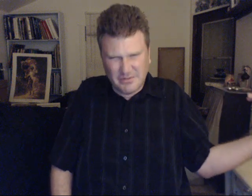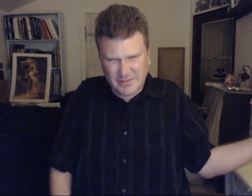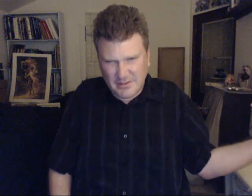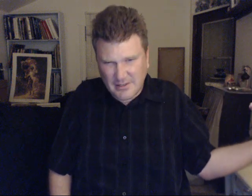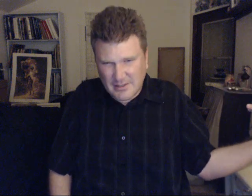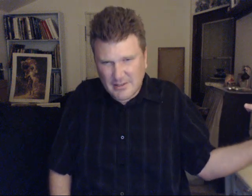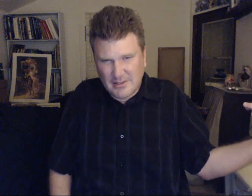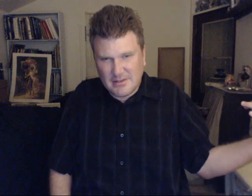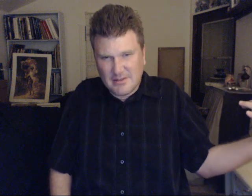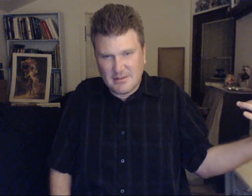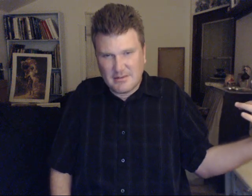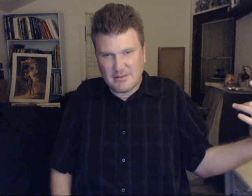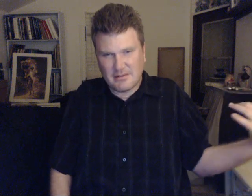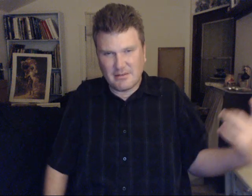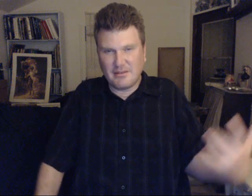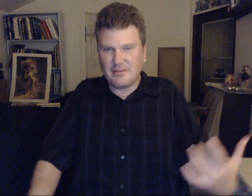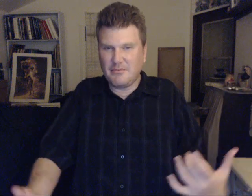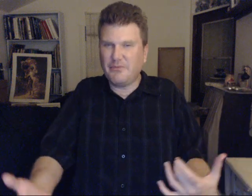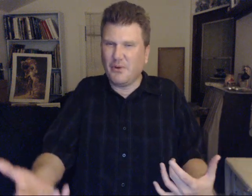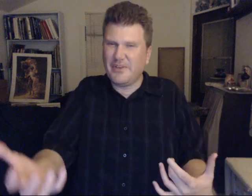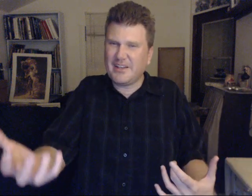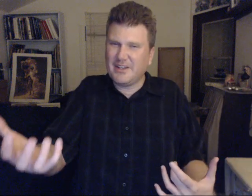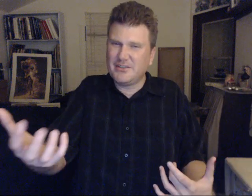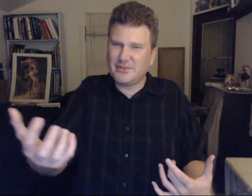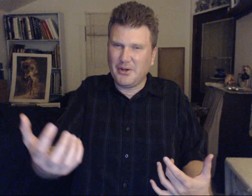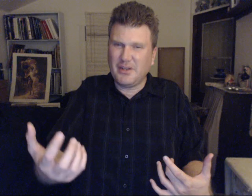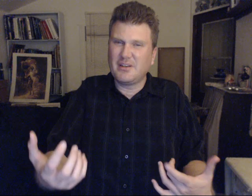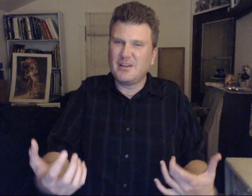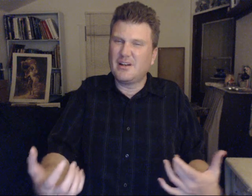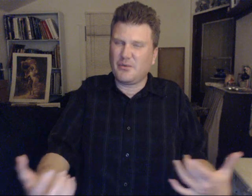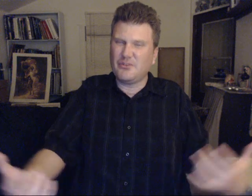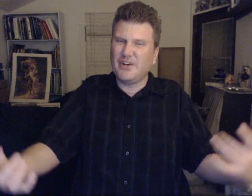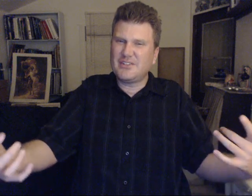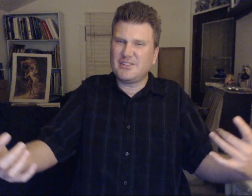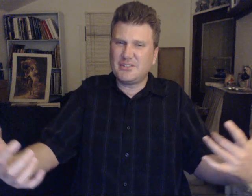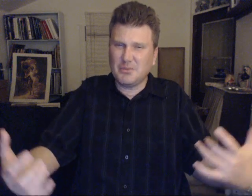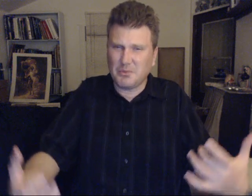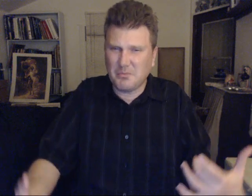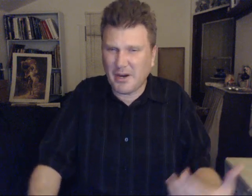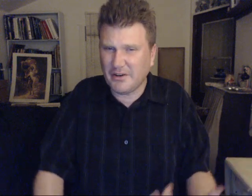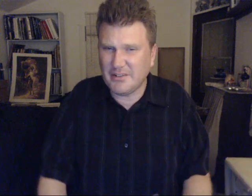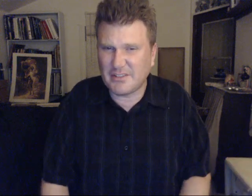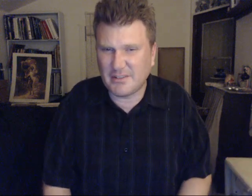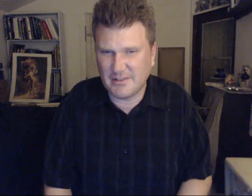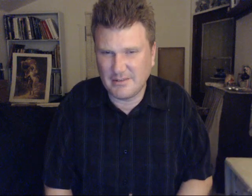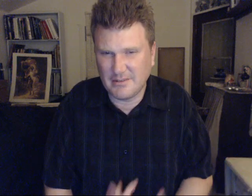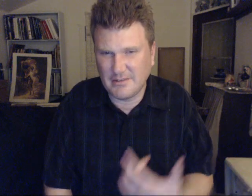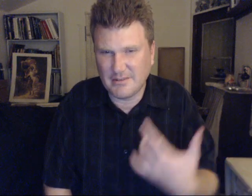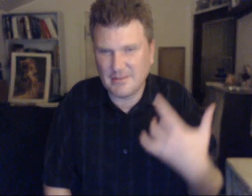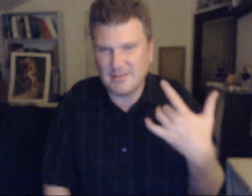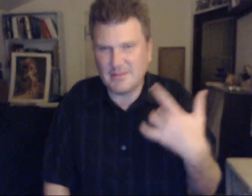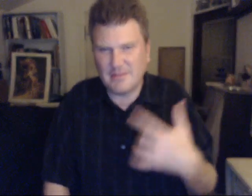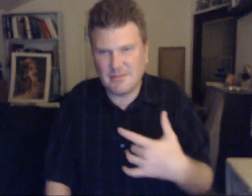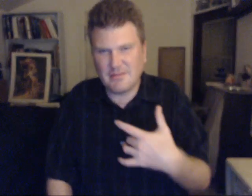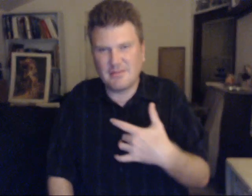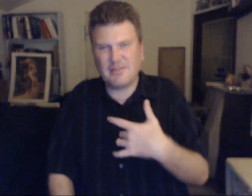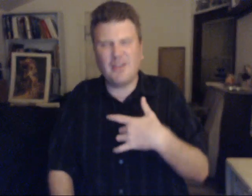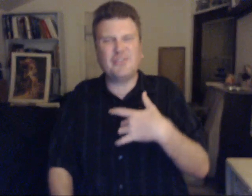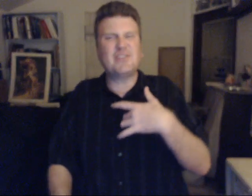before they get into a relationship or marriage at least